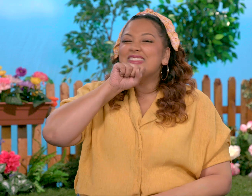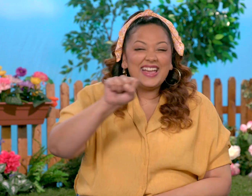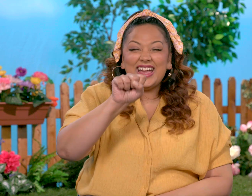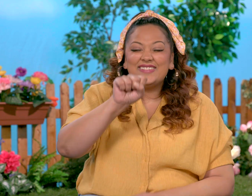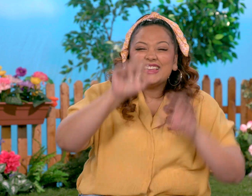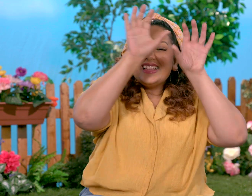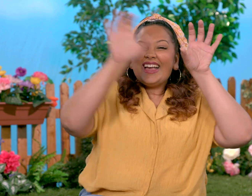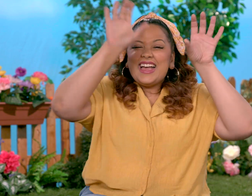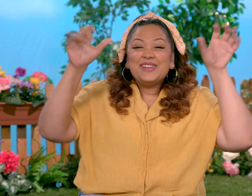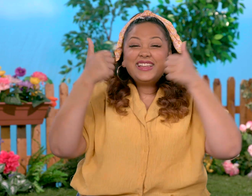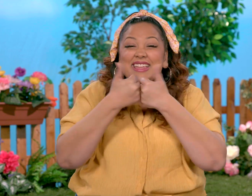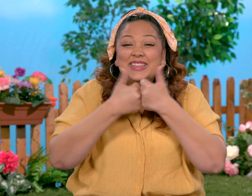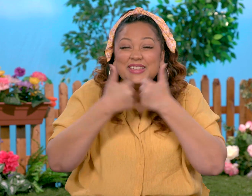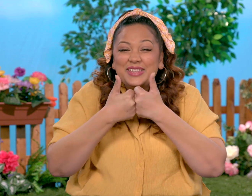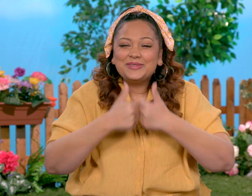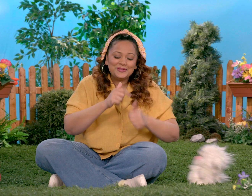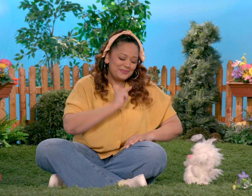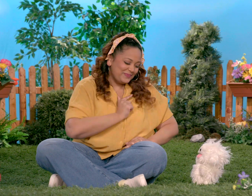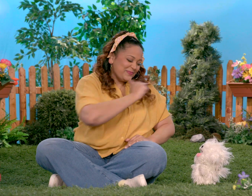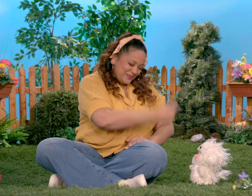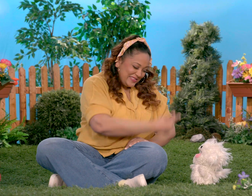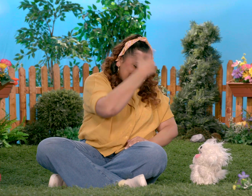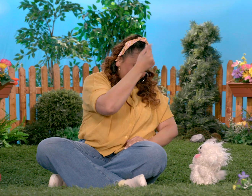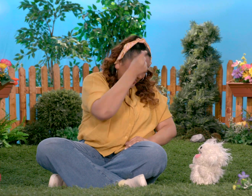love the cloud game. Your turn, Stuffy.